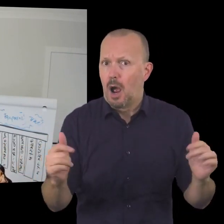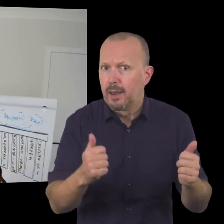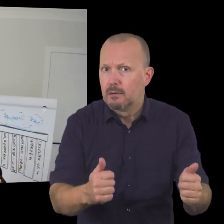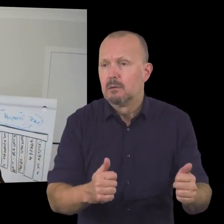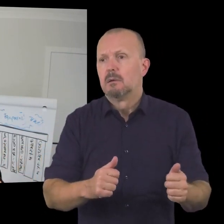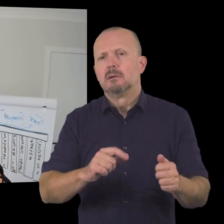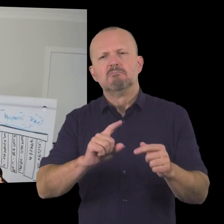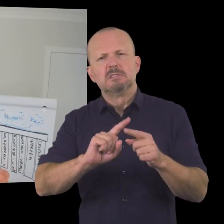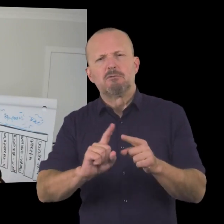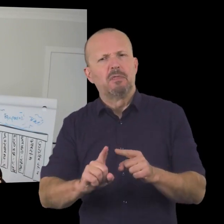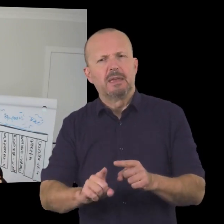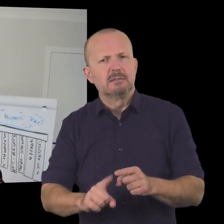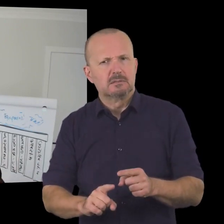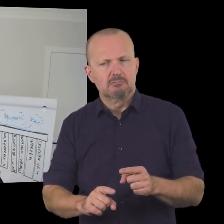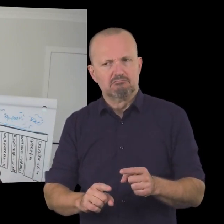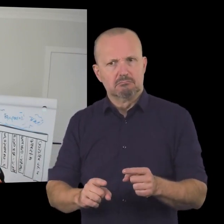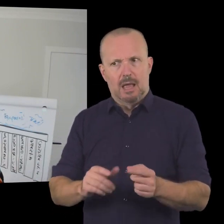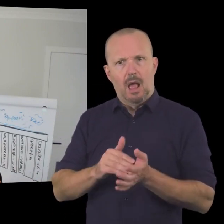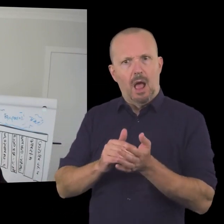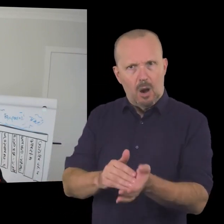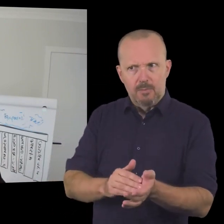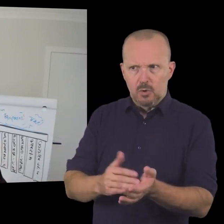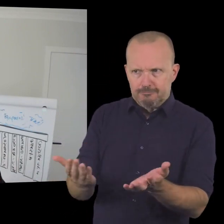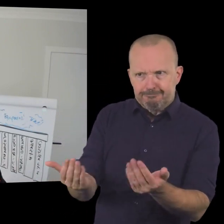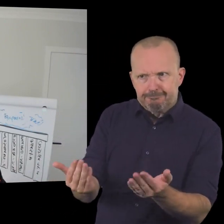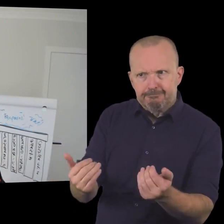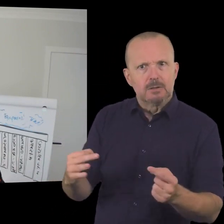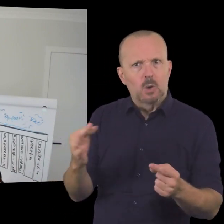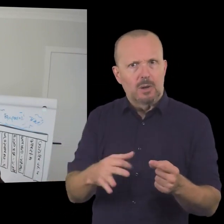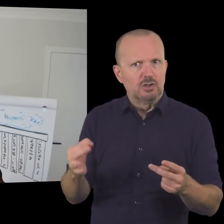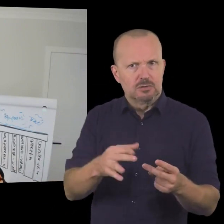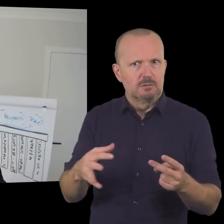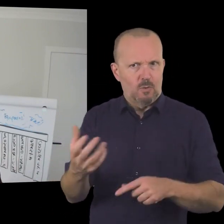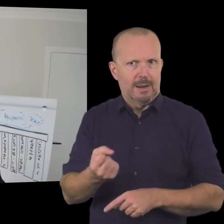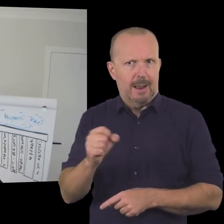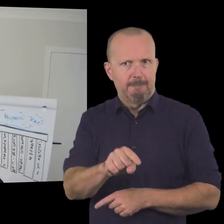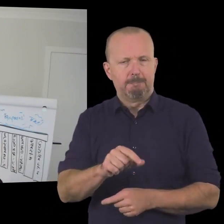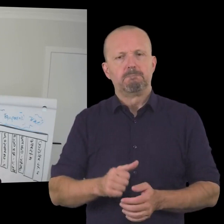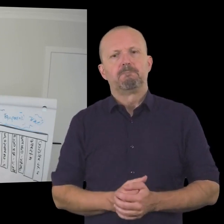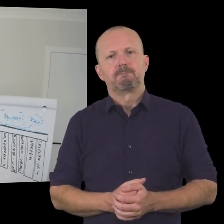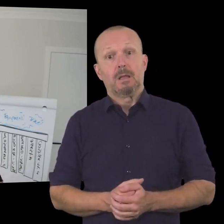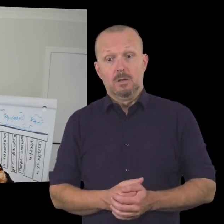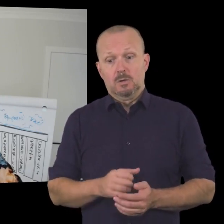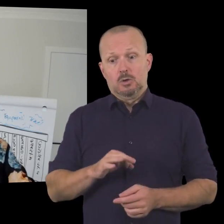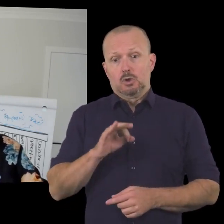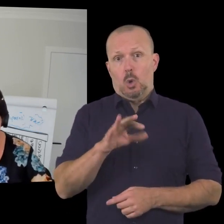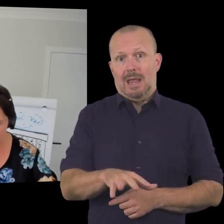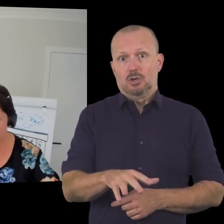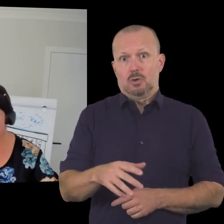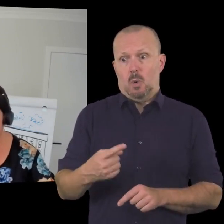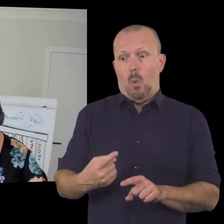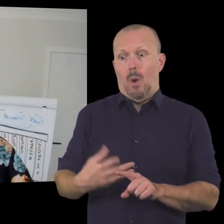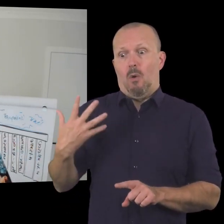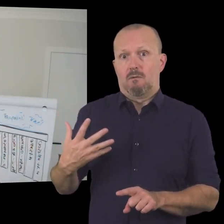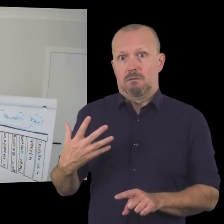online uh you can do a whole lot of different things at an online level uh to help you tap into donations as an income stream in